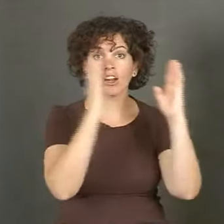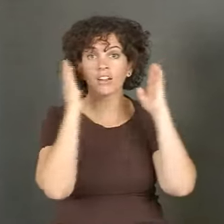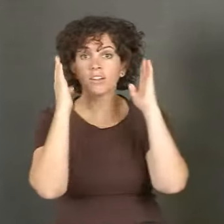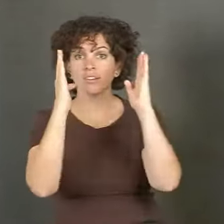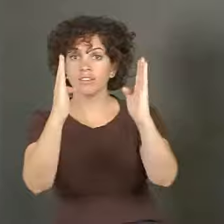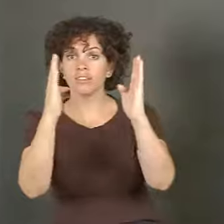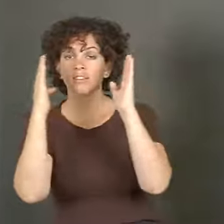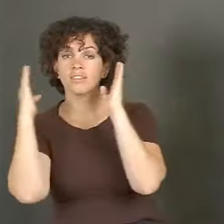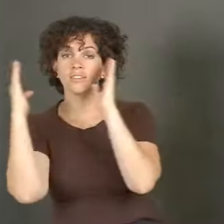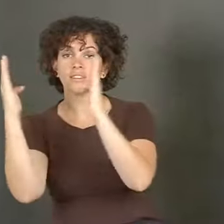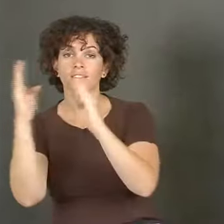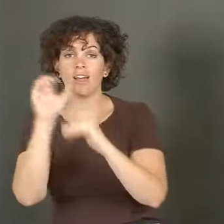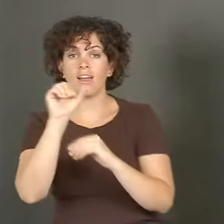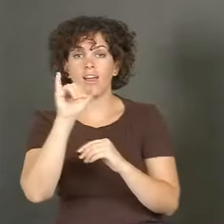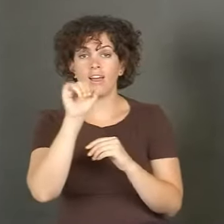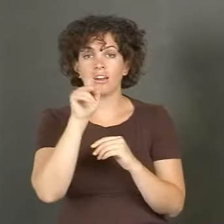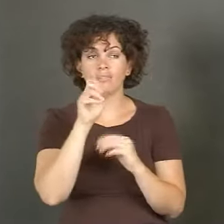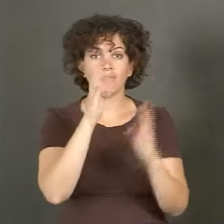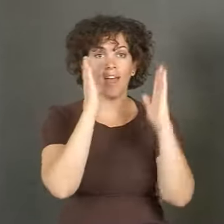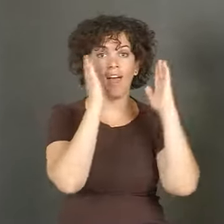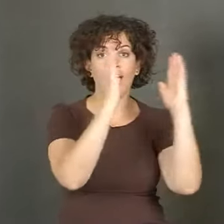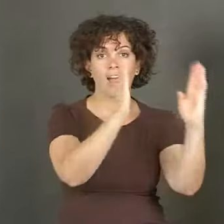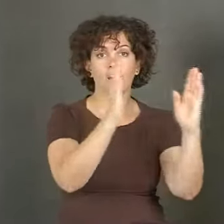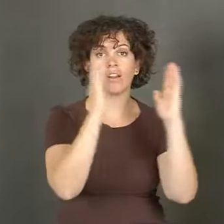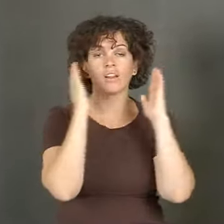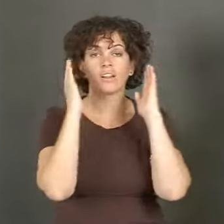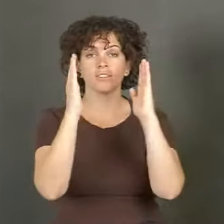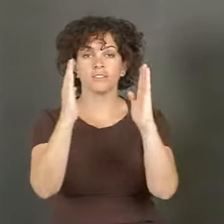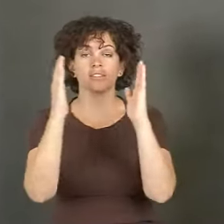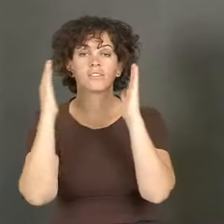Aisles. Aisles.